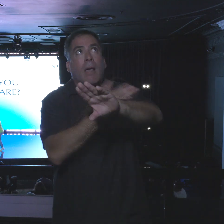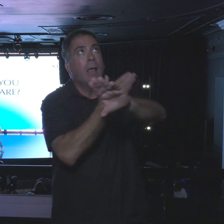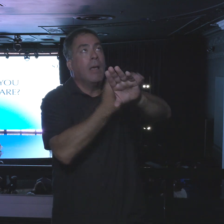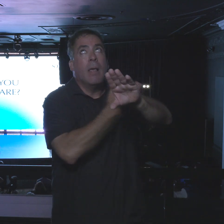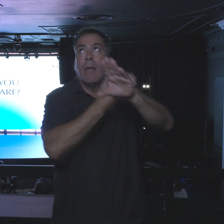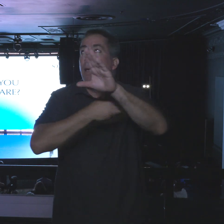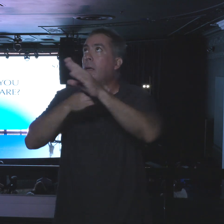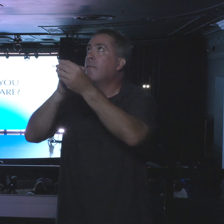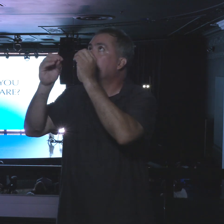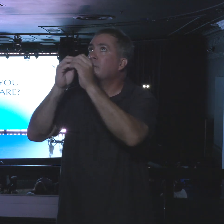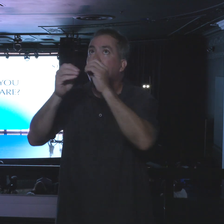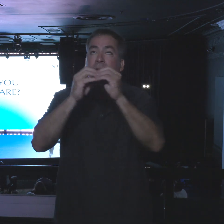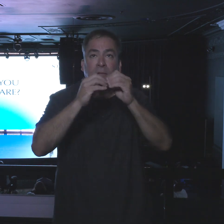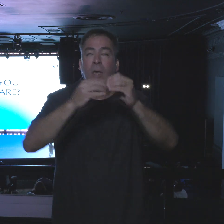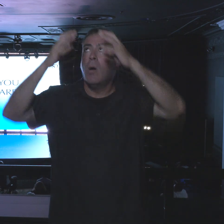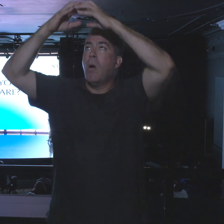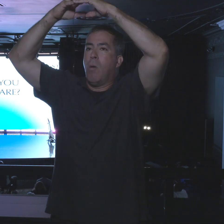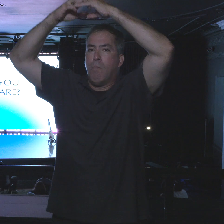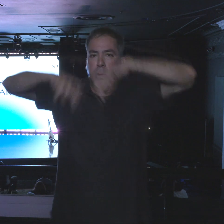patching, repatching.